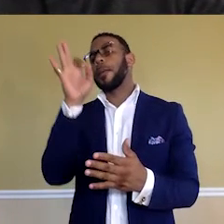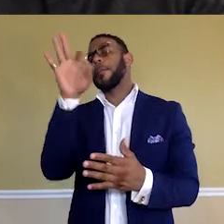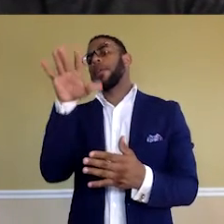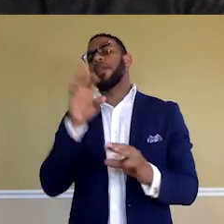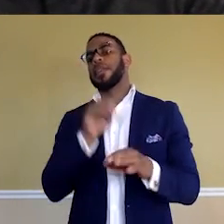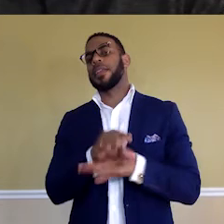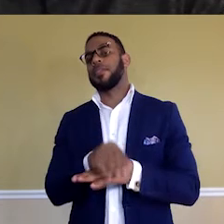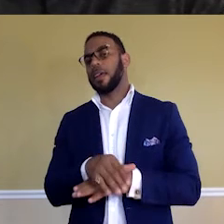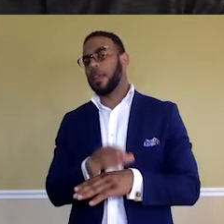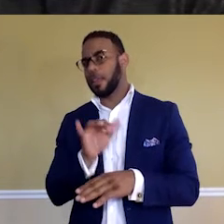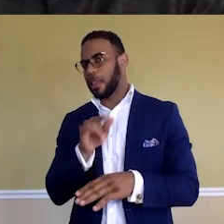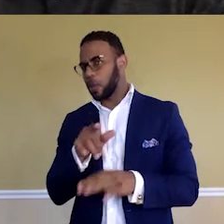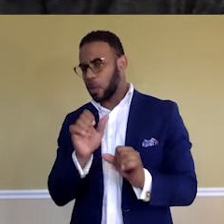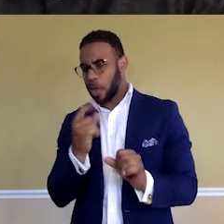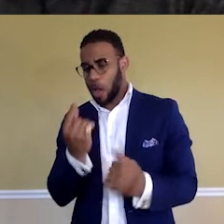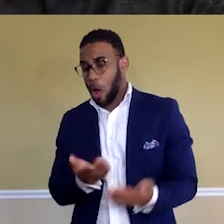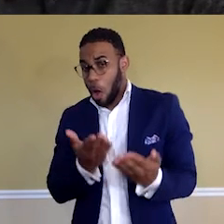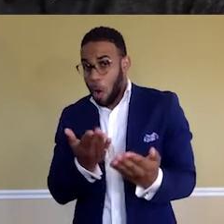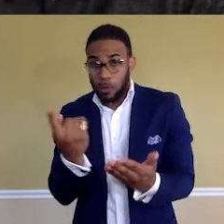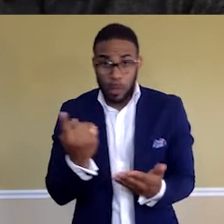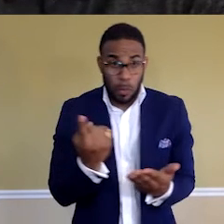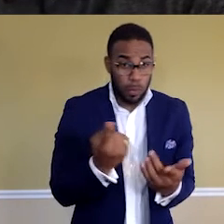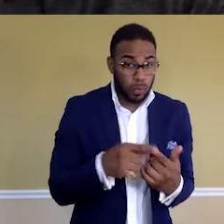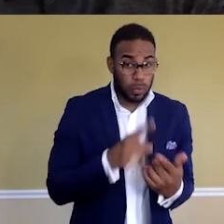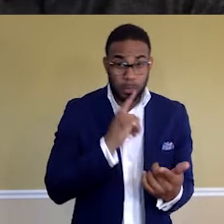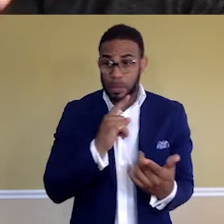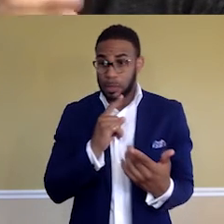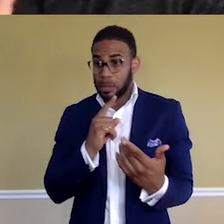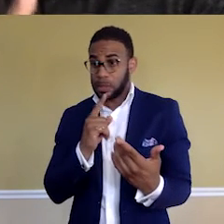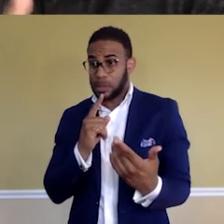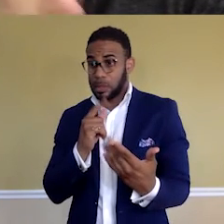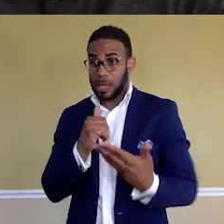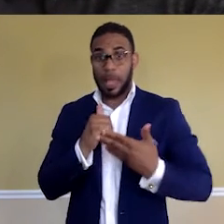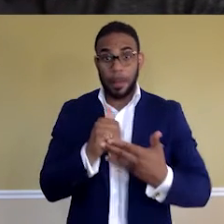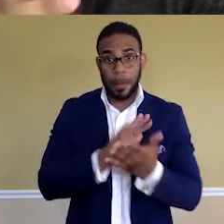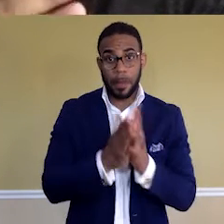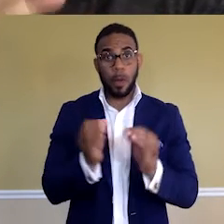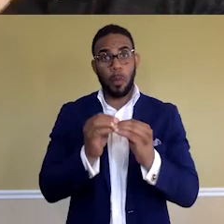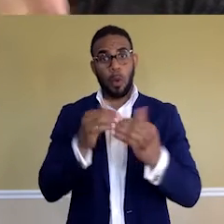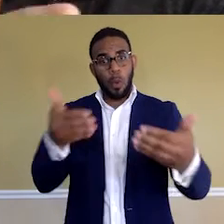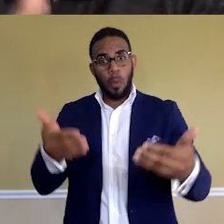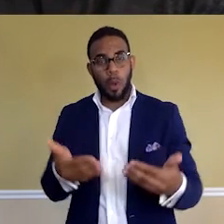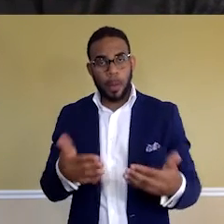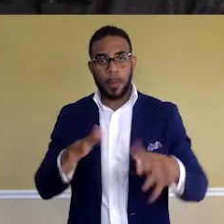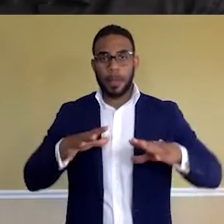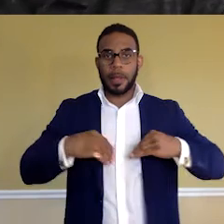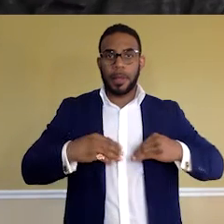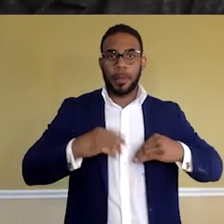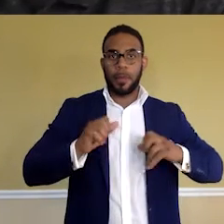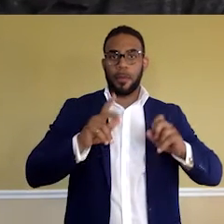that you could offer to someone to help them become more welcoming and accepting of a person of color?